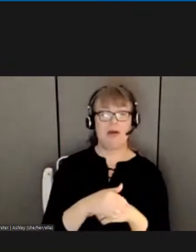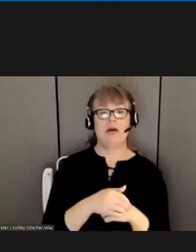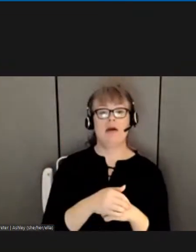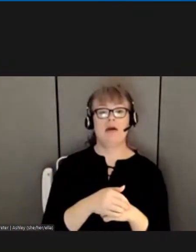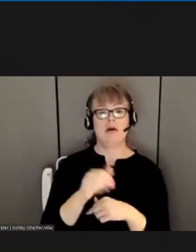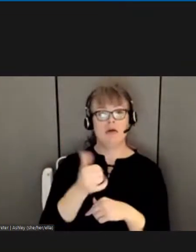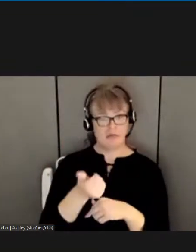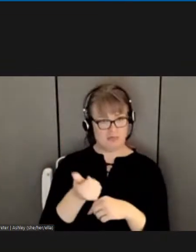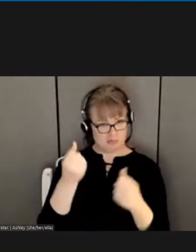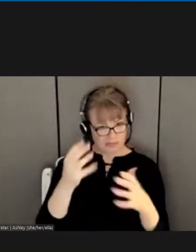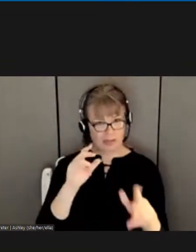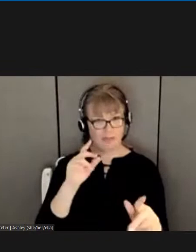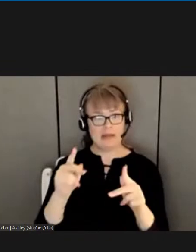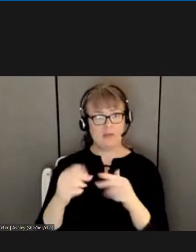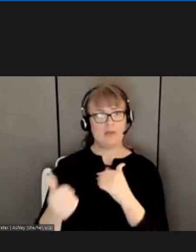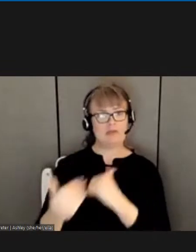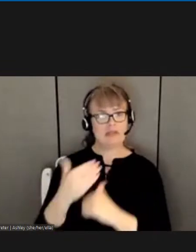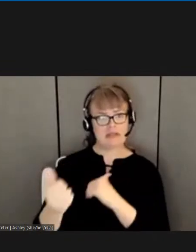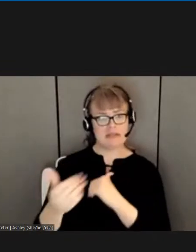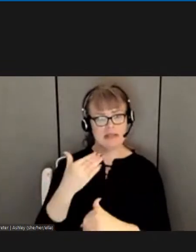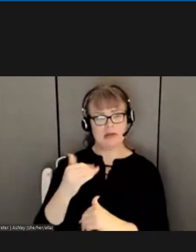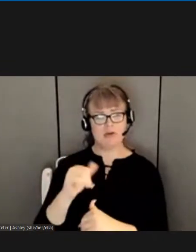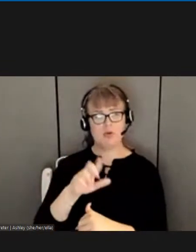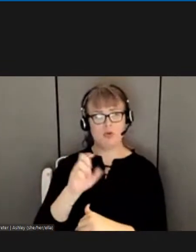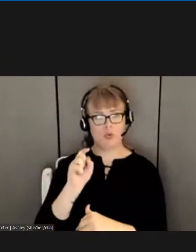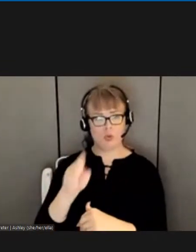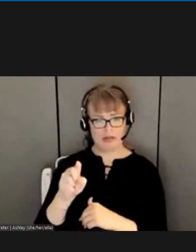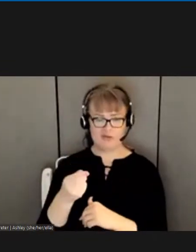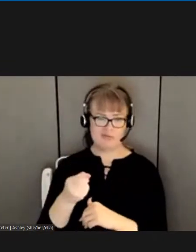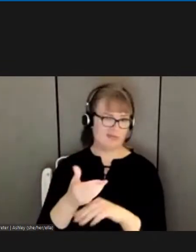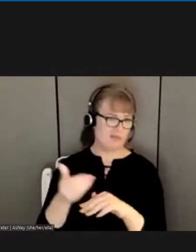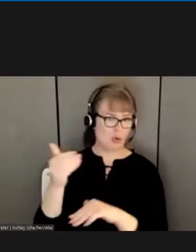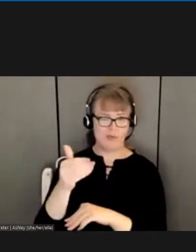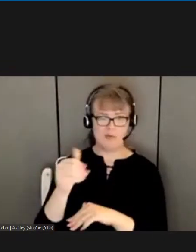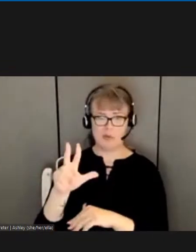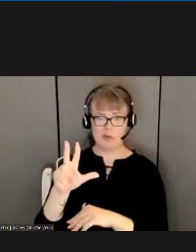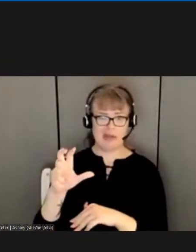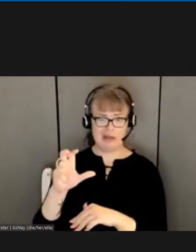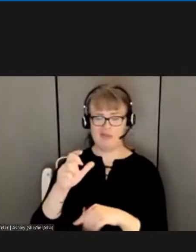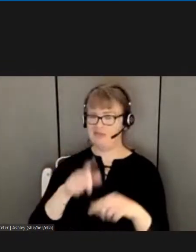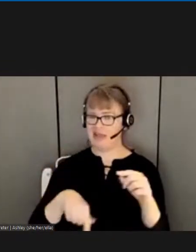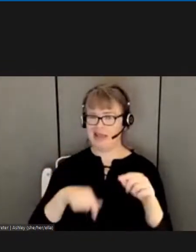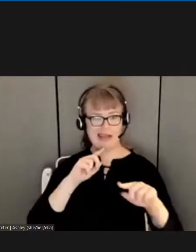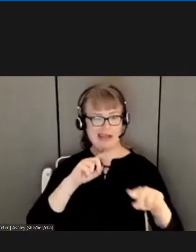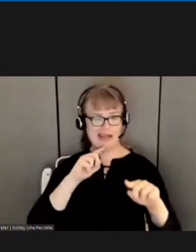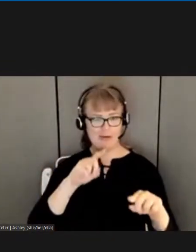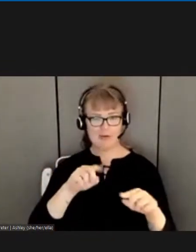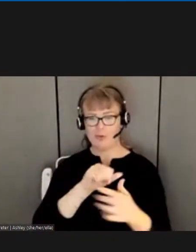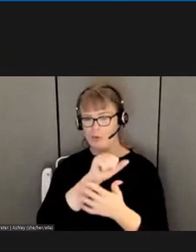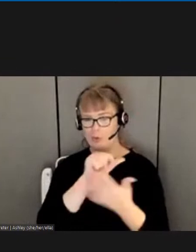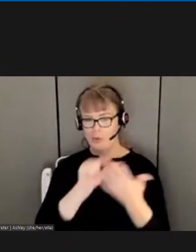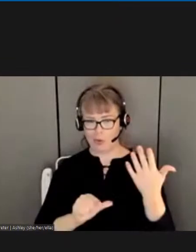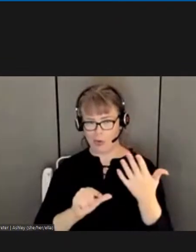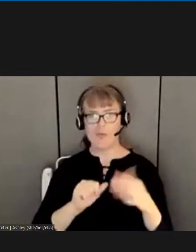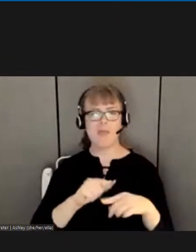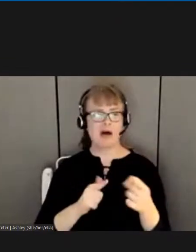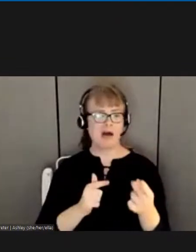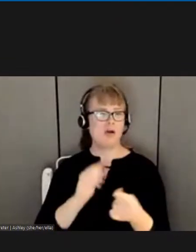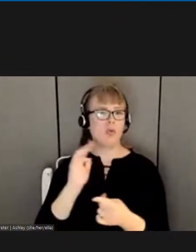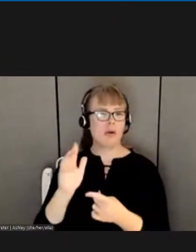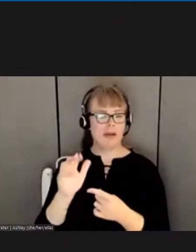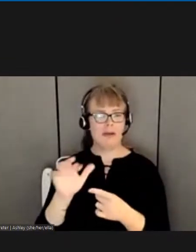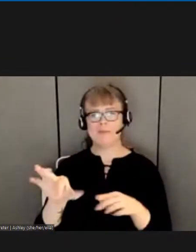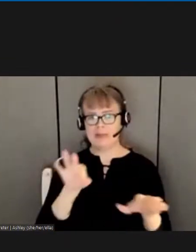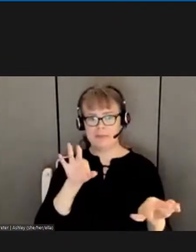we will not be able to answer each and every one of them on this call but we will do as many as we can as long as our